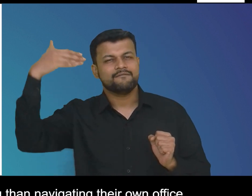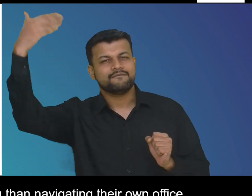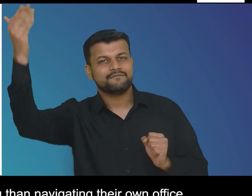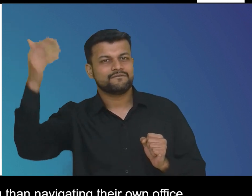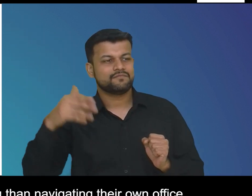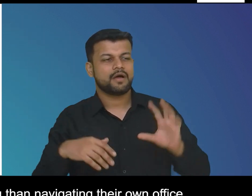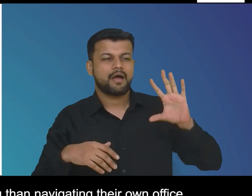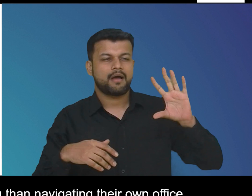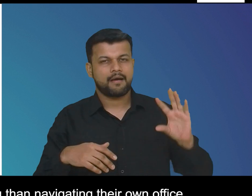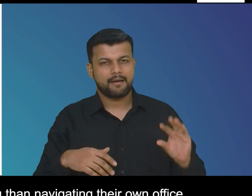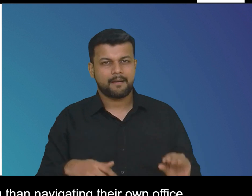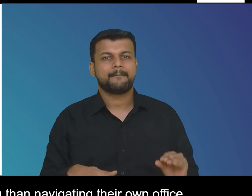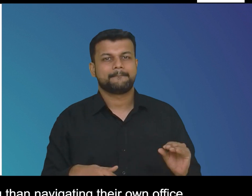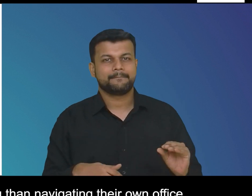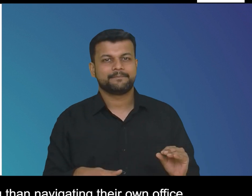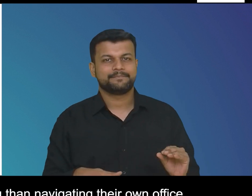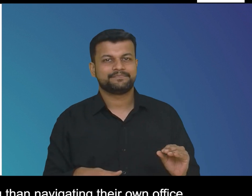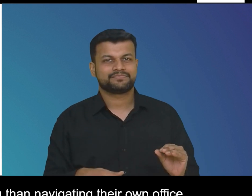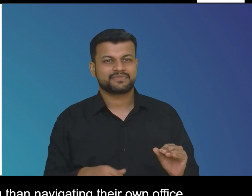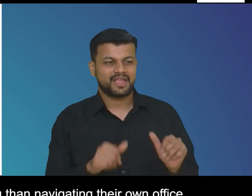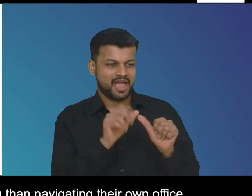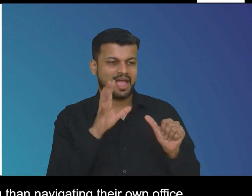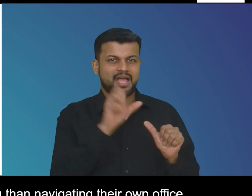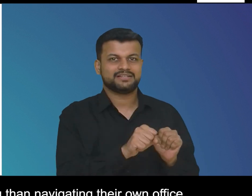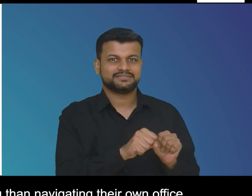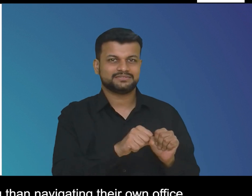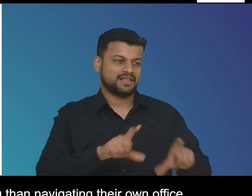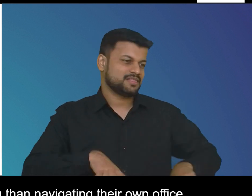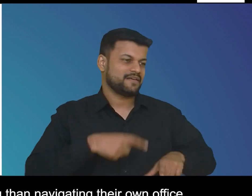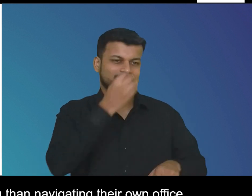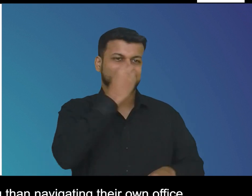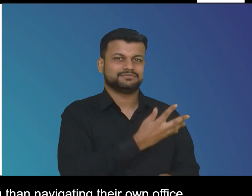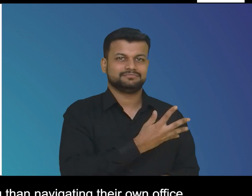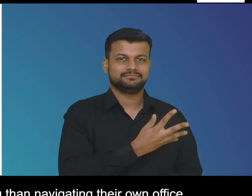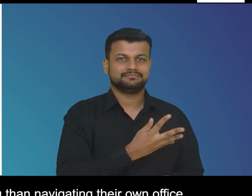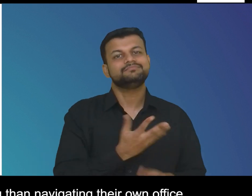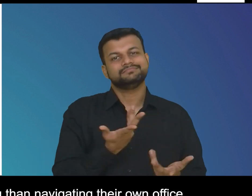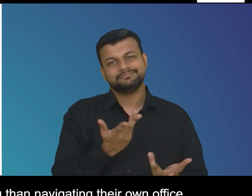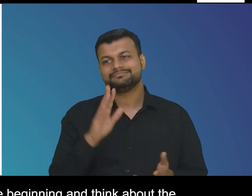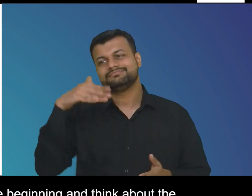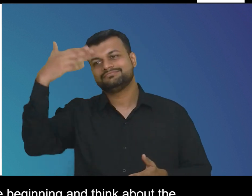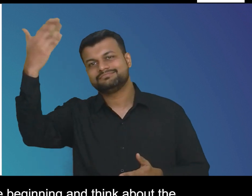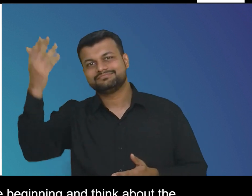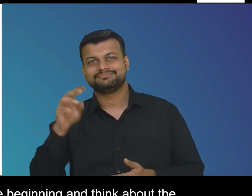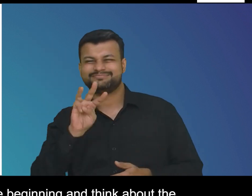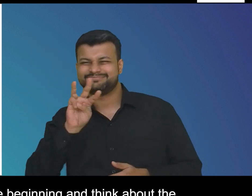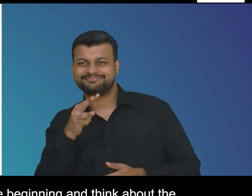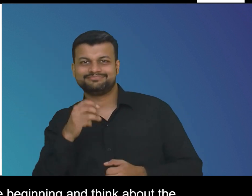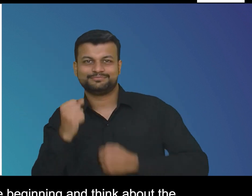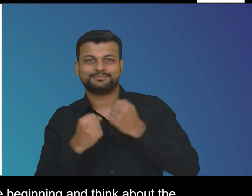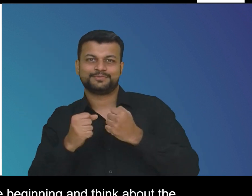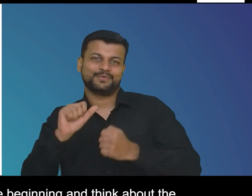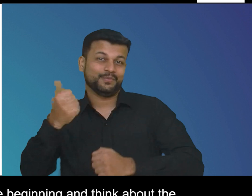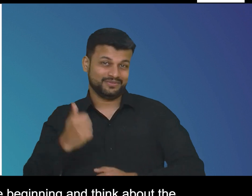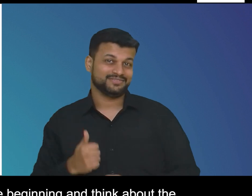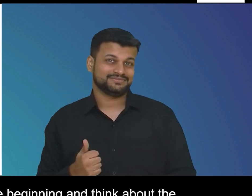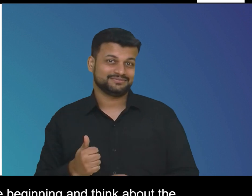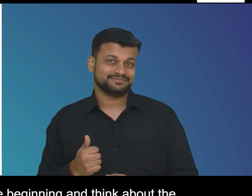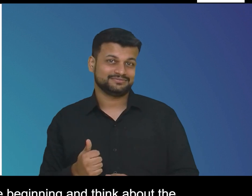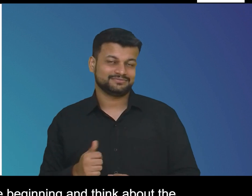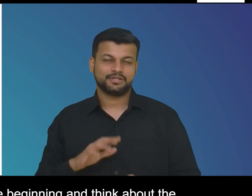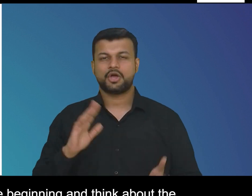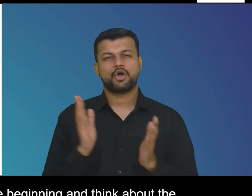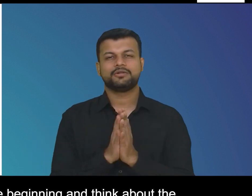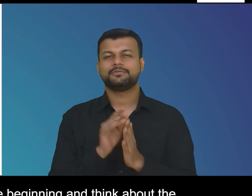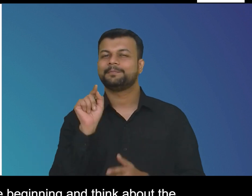paralympics as more challenging than navigating their own office buildings to conclude let's go back to the beginning and